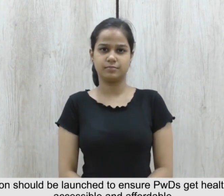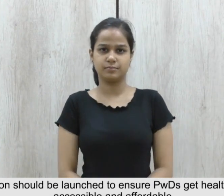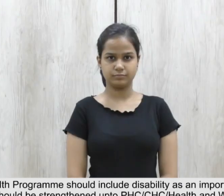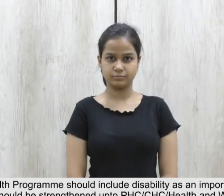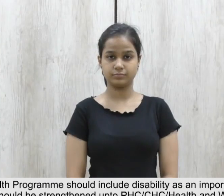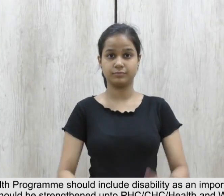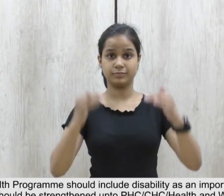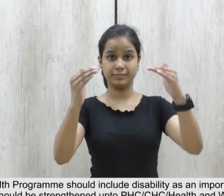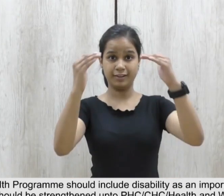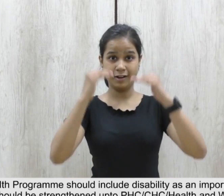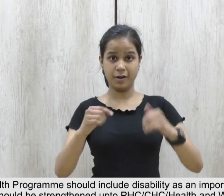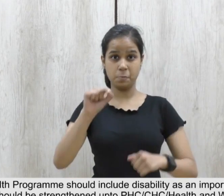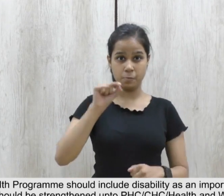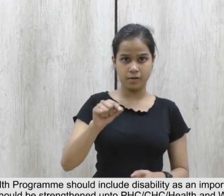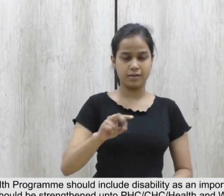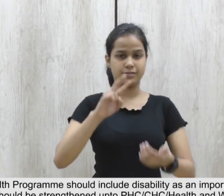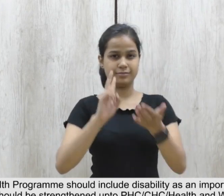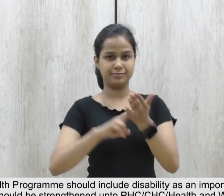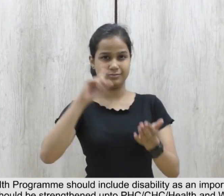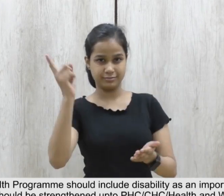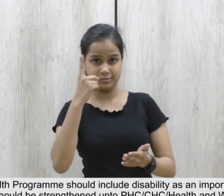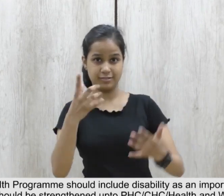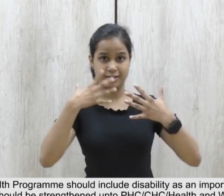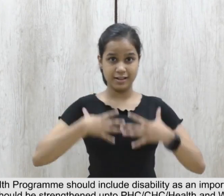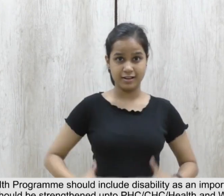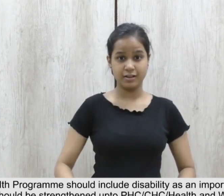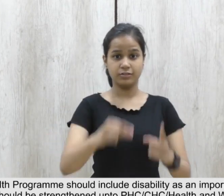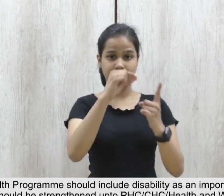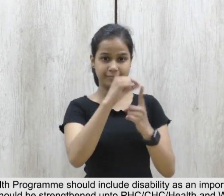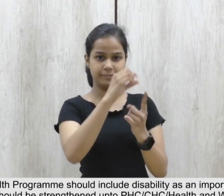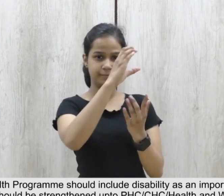The National Health Program should include disability as an important component